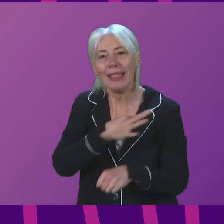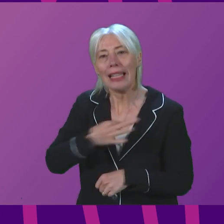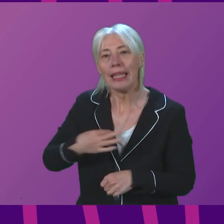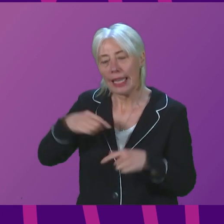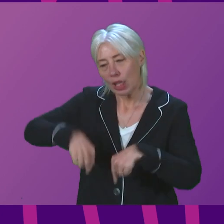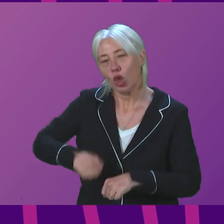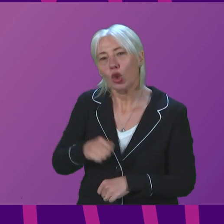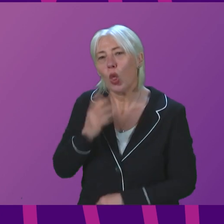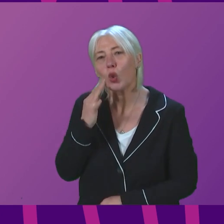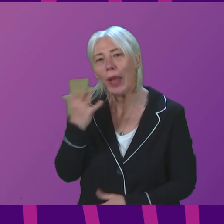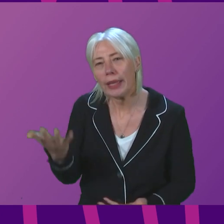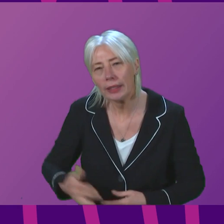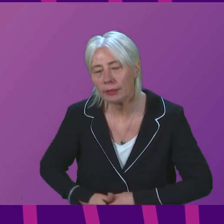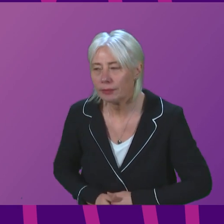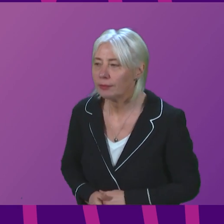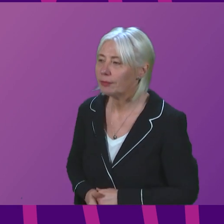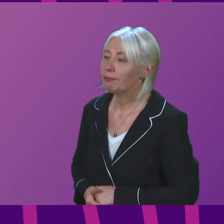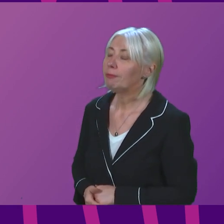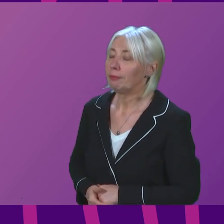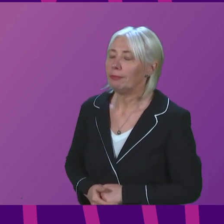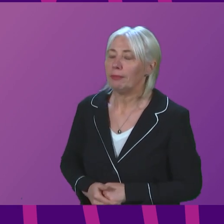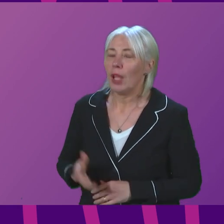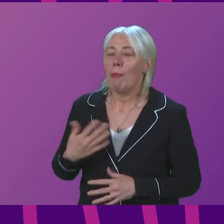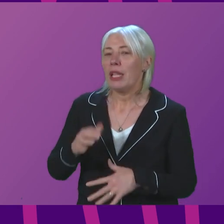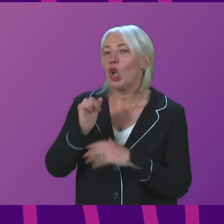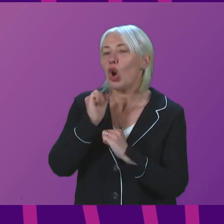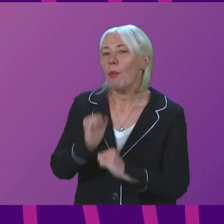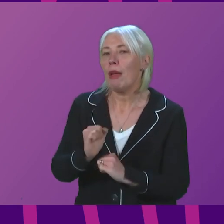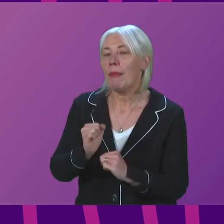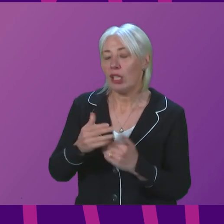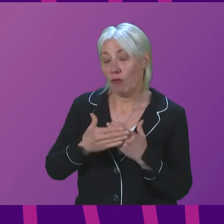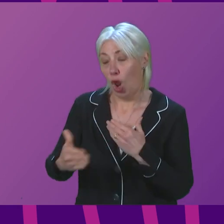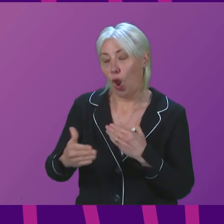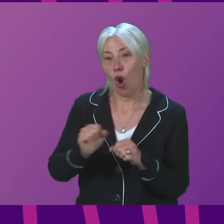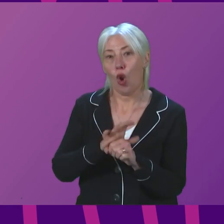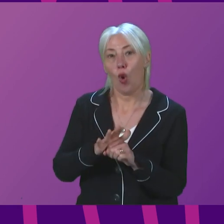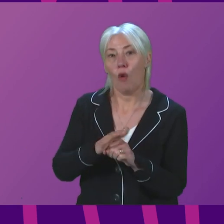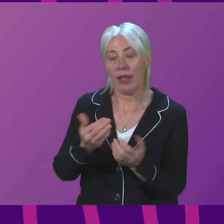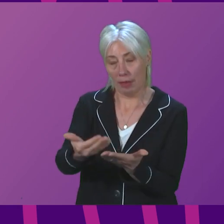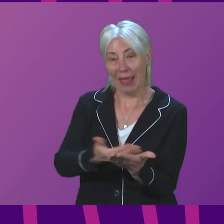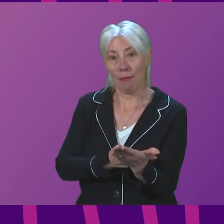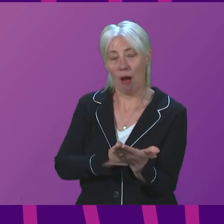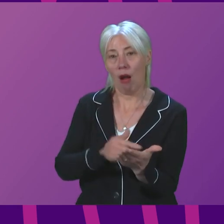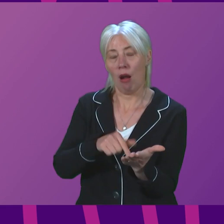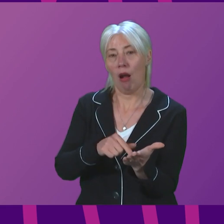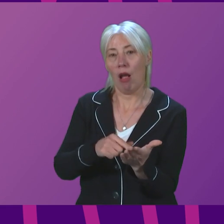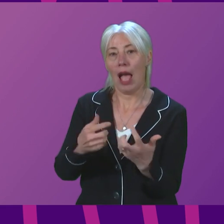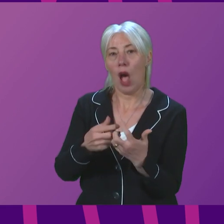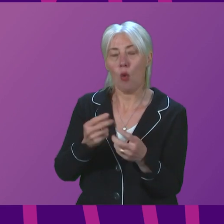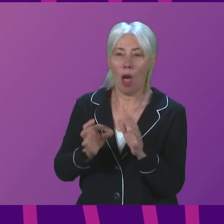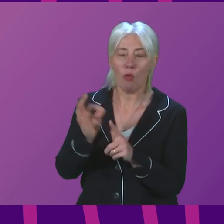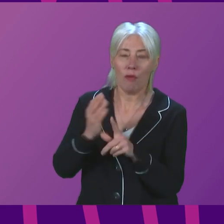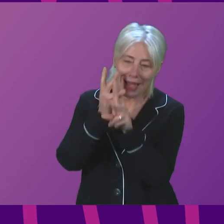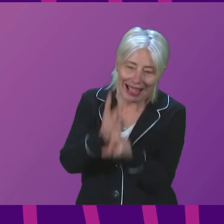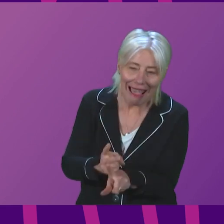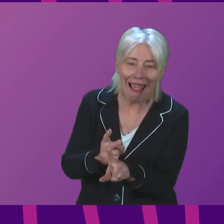First Minister. Well, we're currently implementing the commitments in the long COVID approach paper. That is all about improving care and support